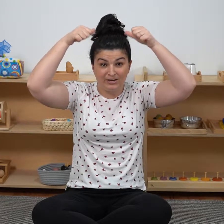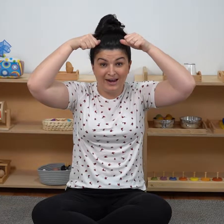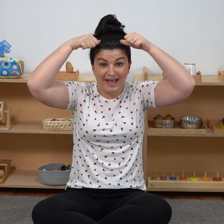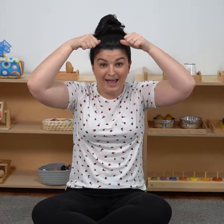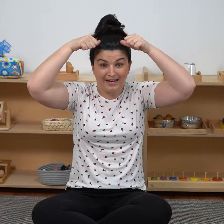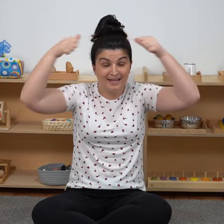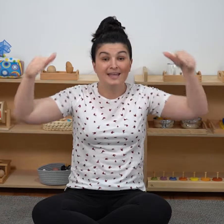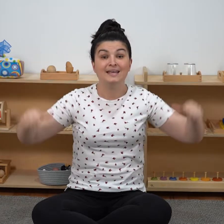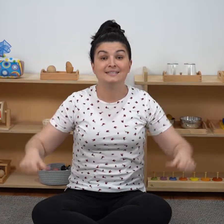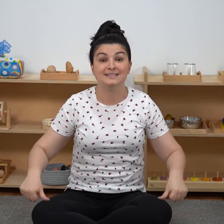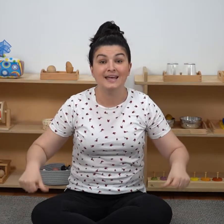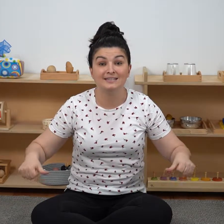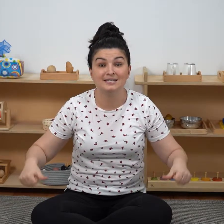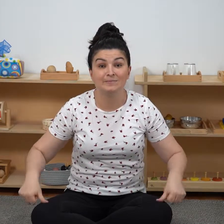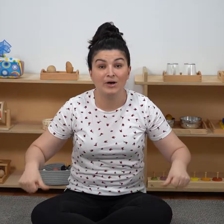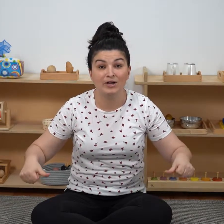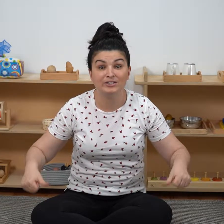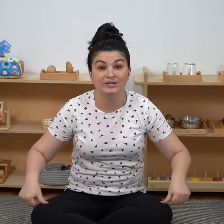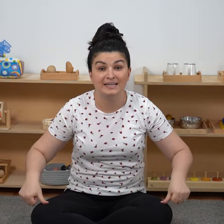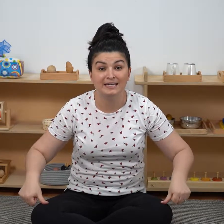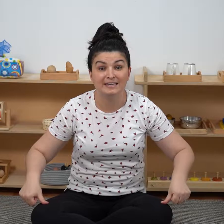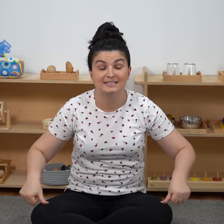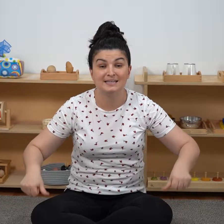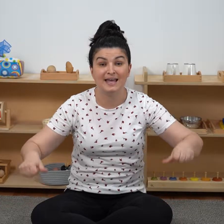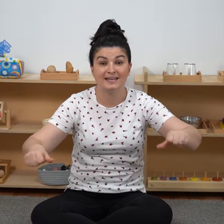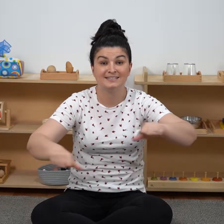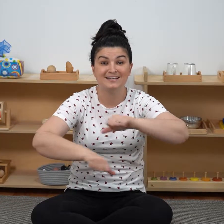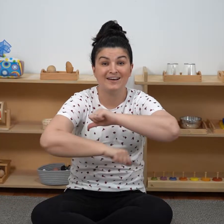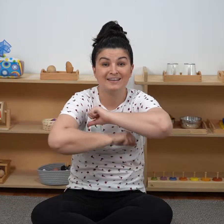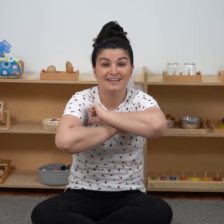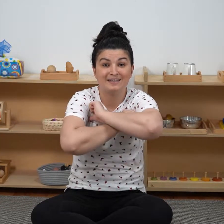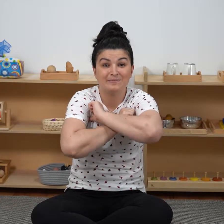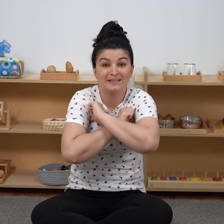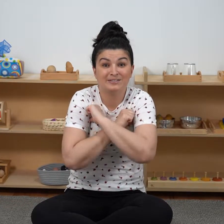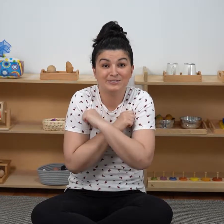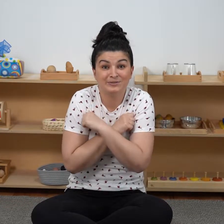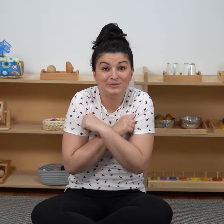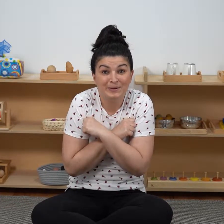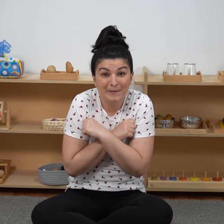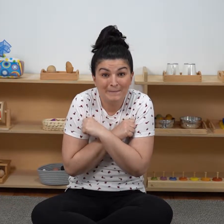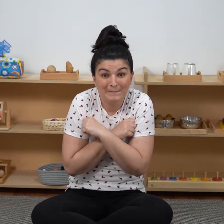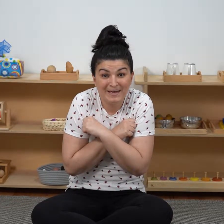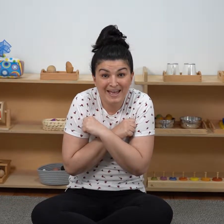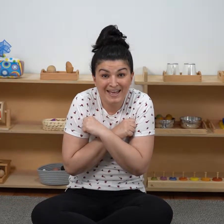your head, dance him on your knees and tuck him into bed.